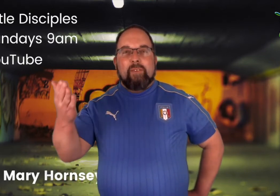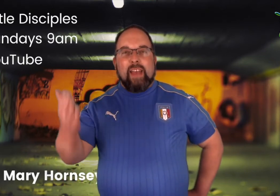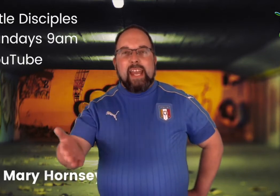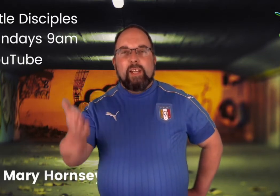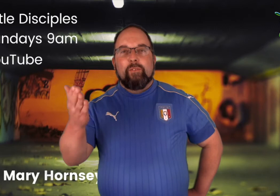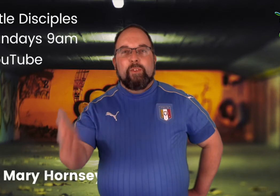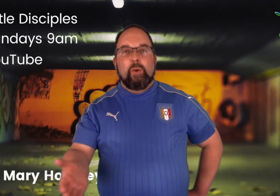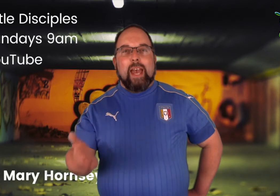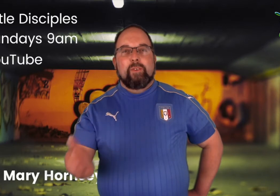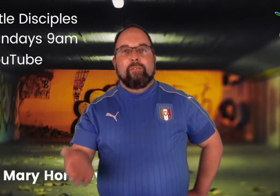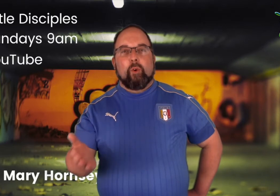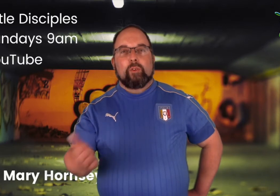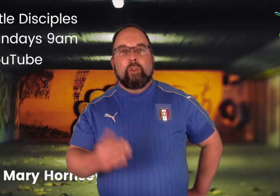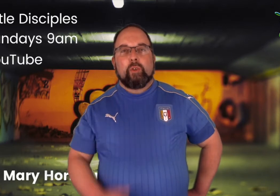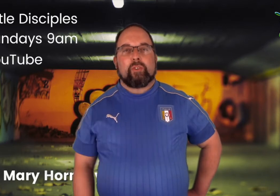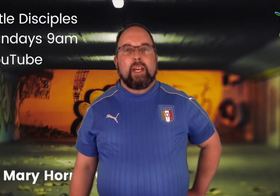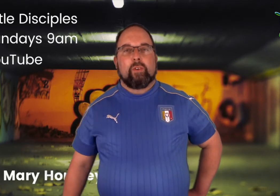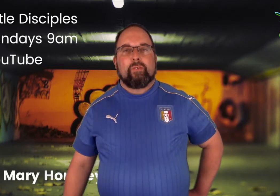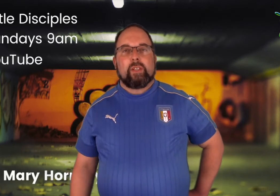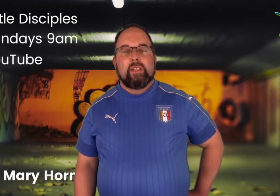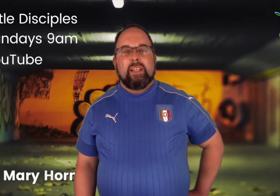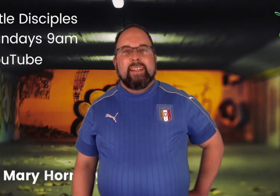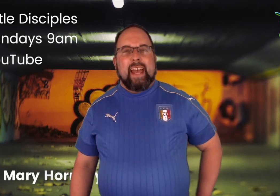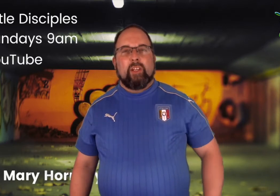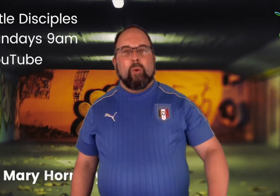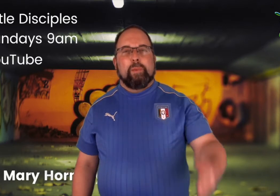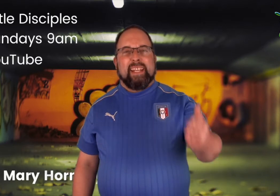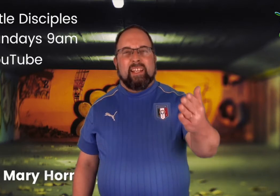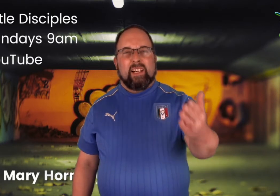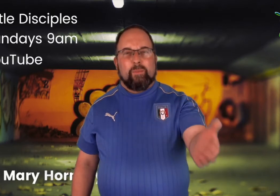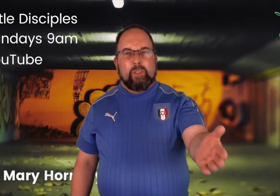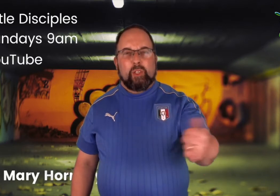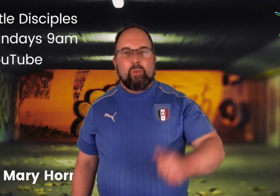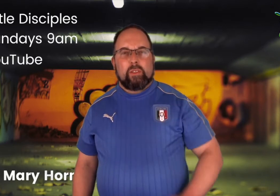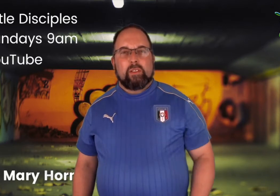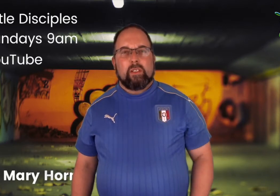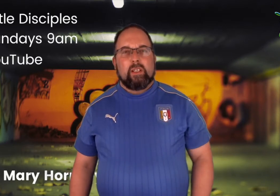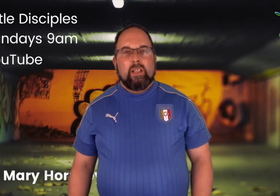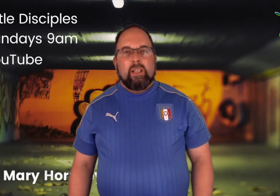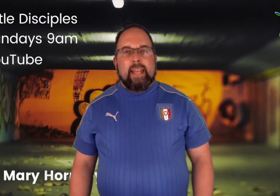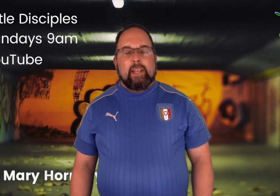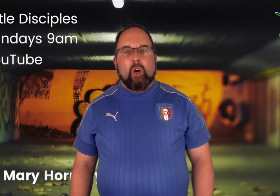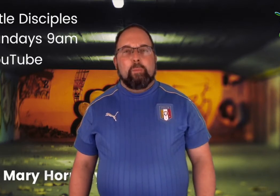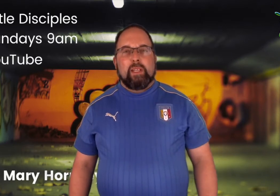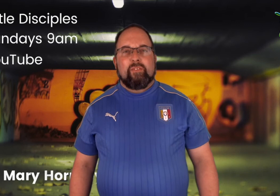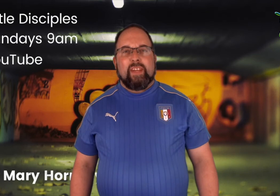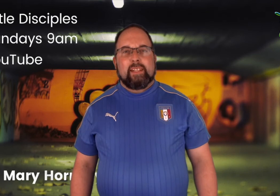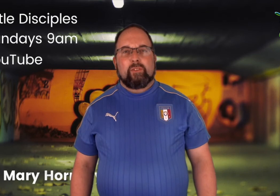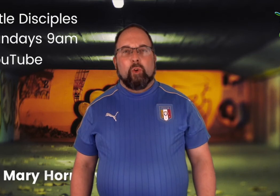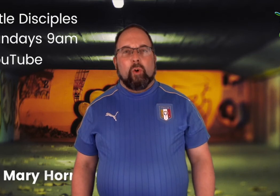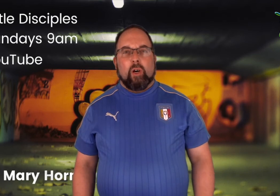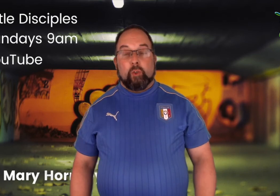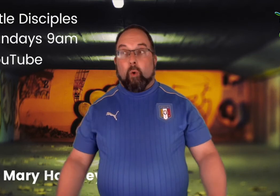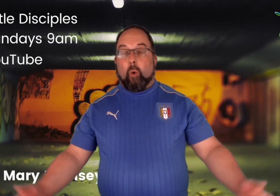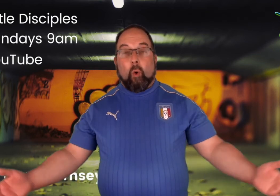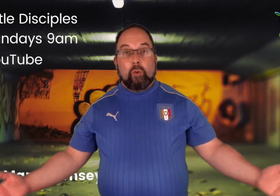any of you ever thought to yourself that nobody loves you, that nobody thinks you're awesome,